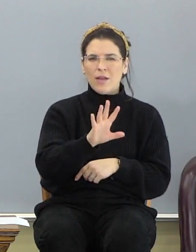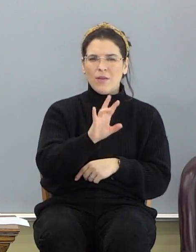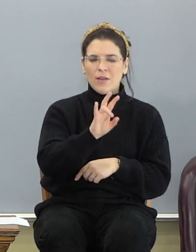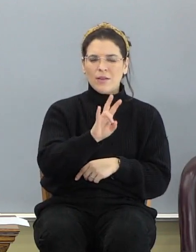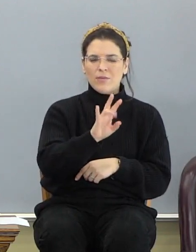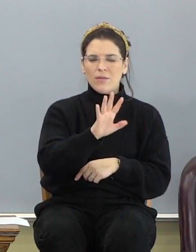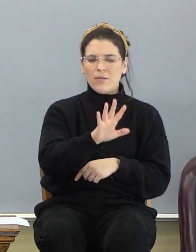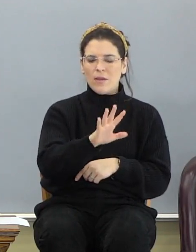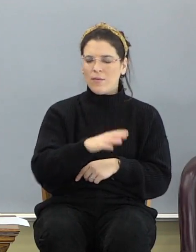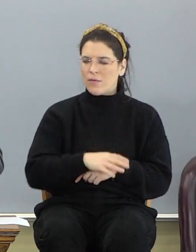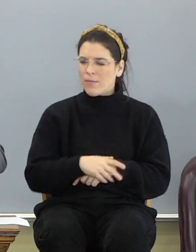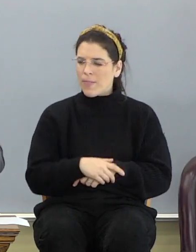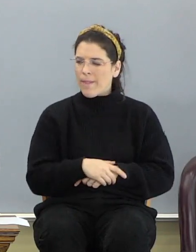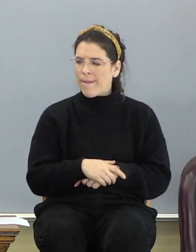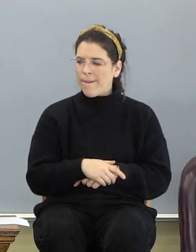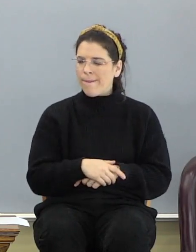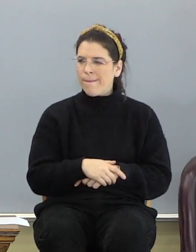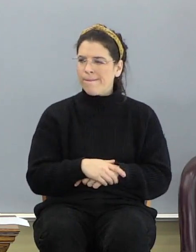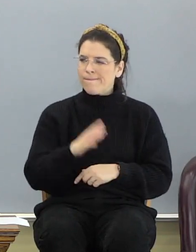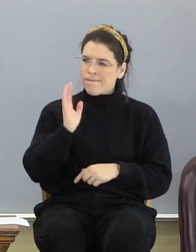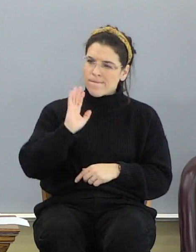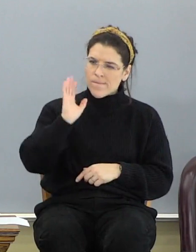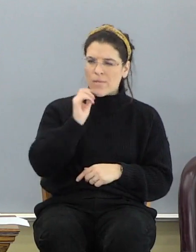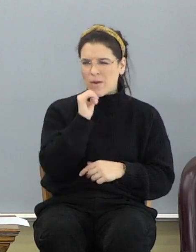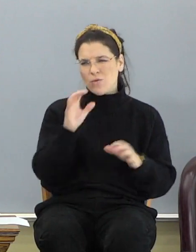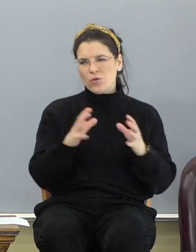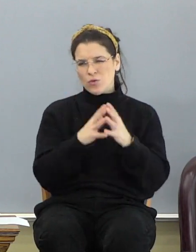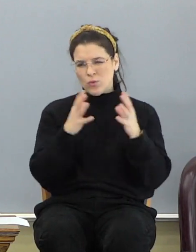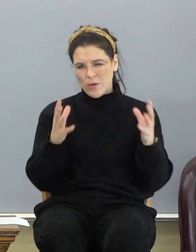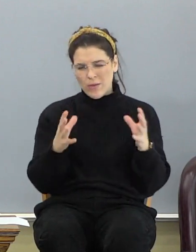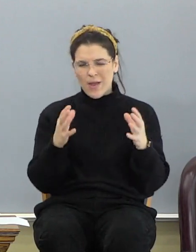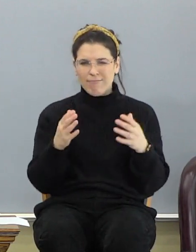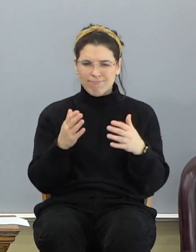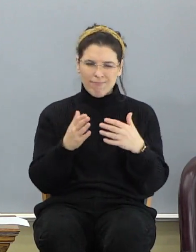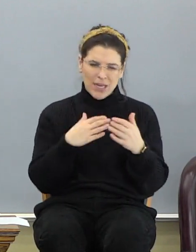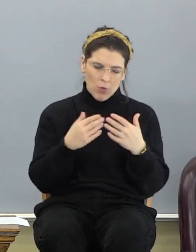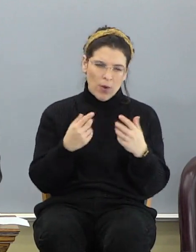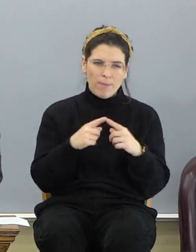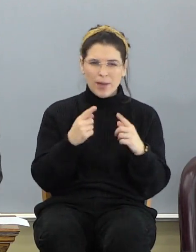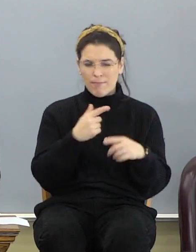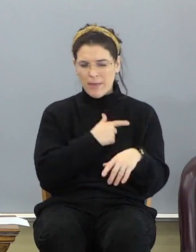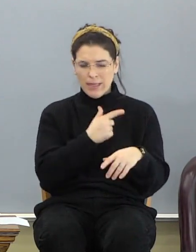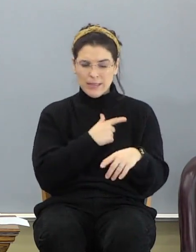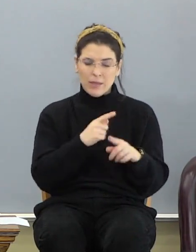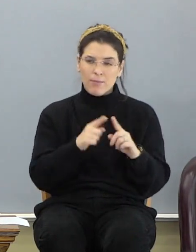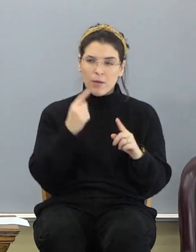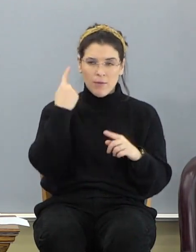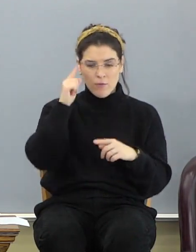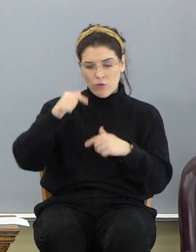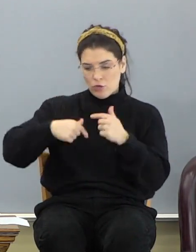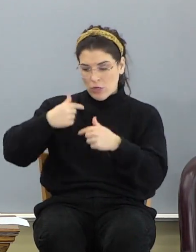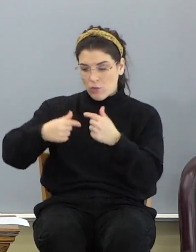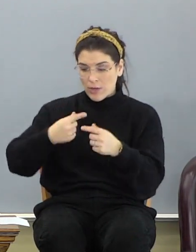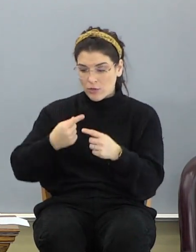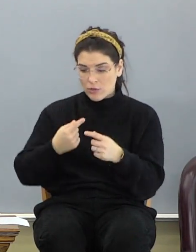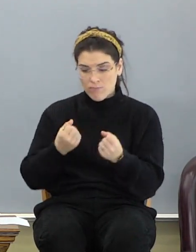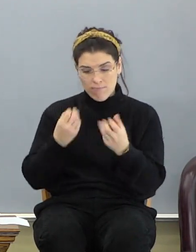It used to be when I, I don't do this so much anymore just because I'm lazy, but for generations when I traveled,